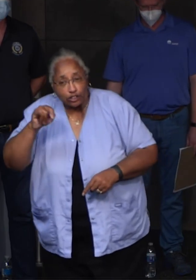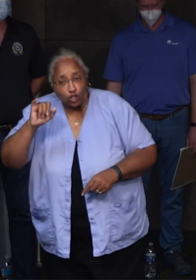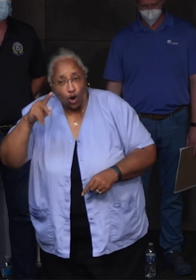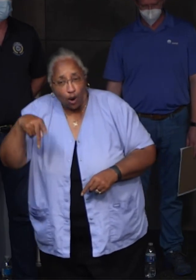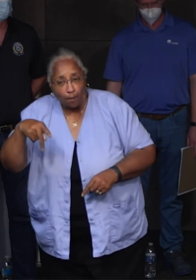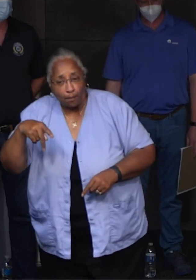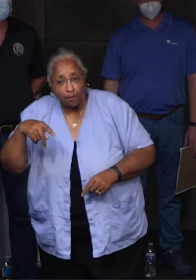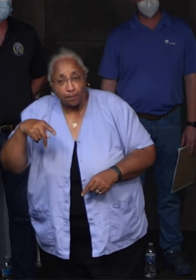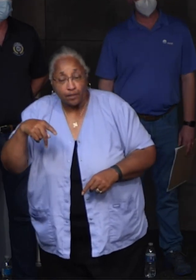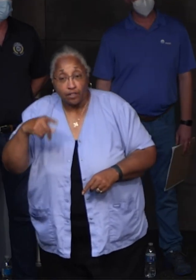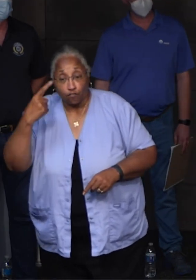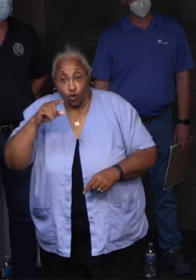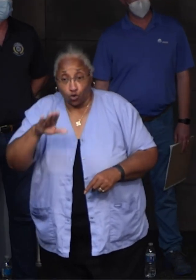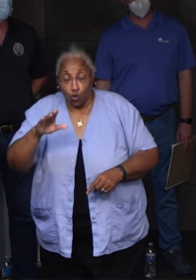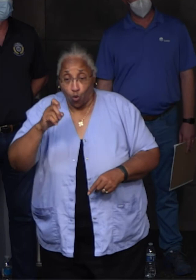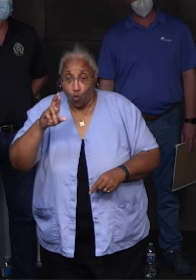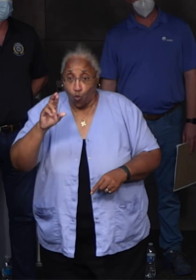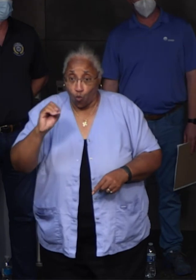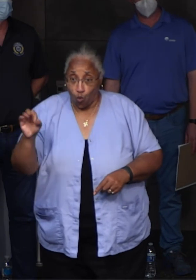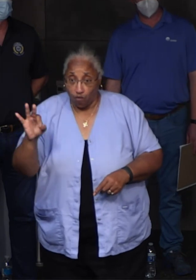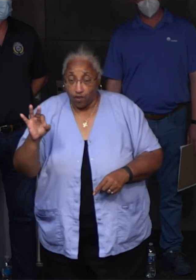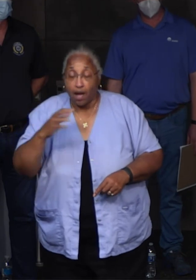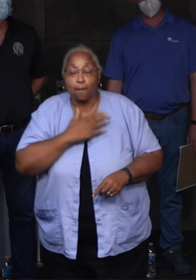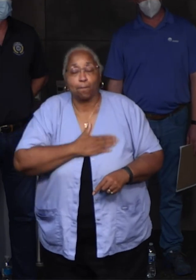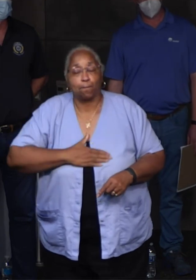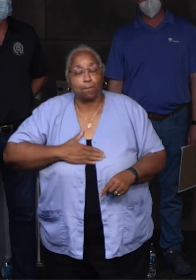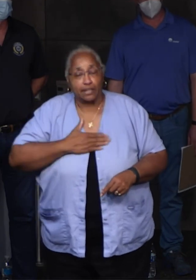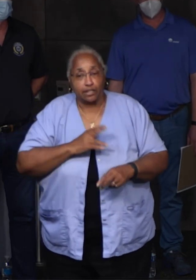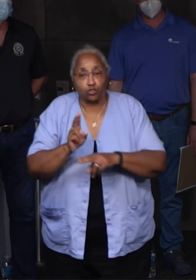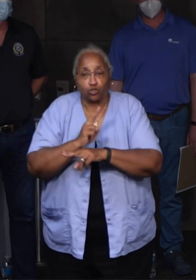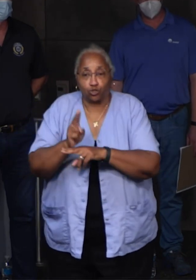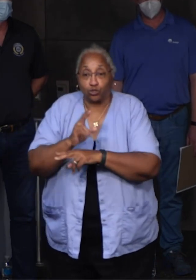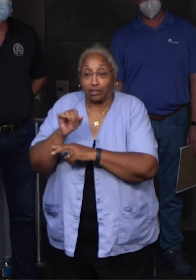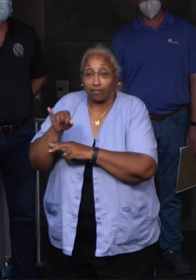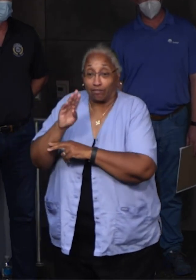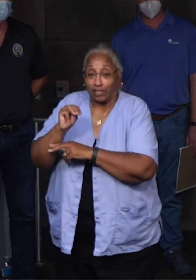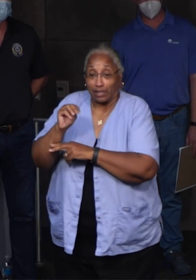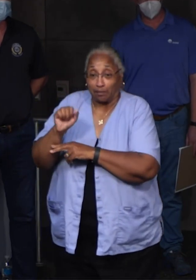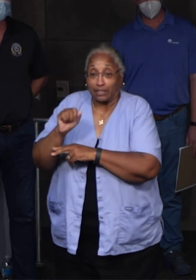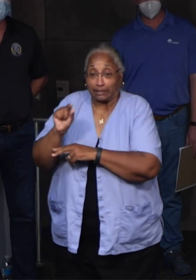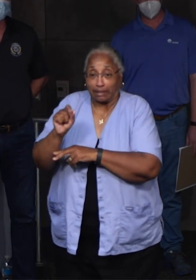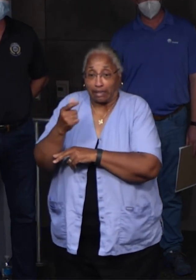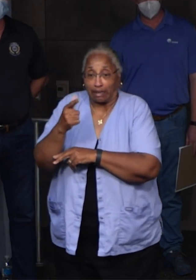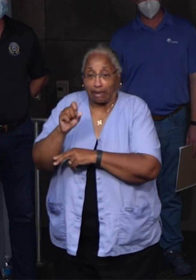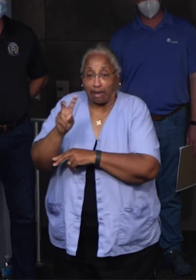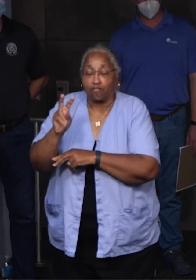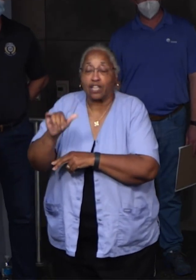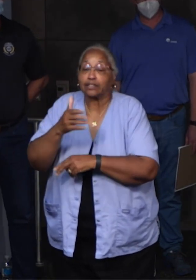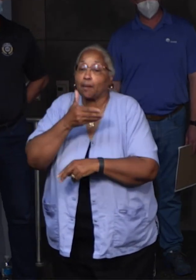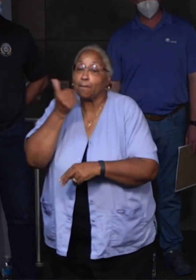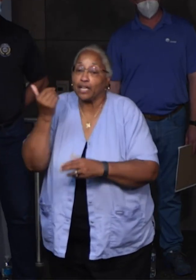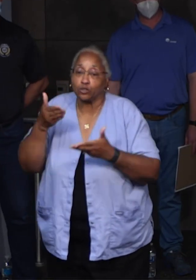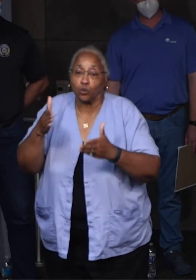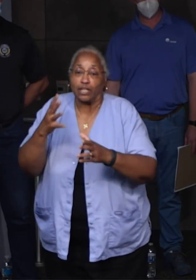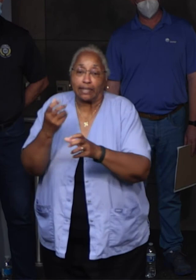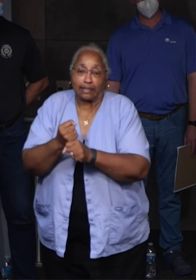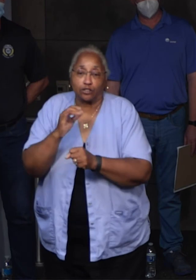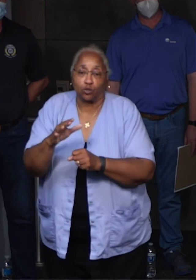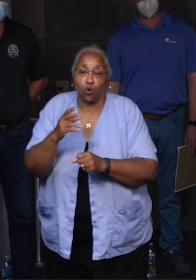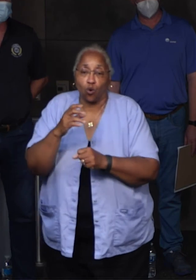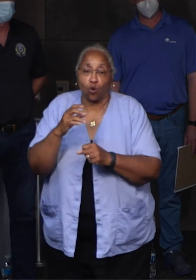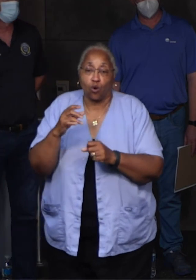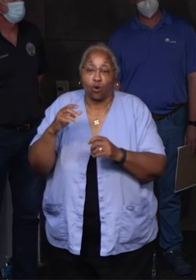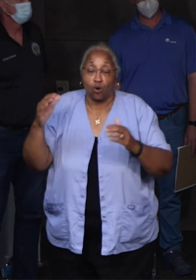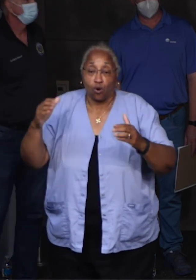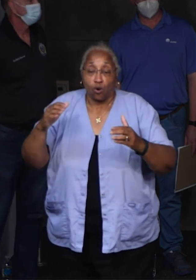their roof tarp, please go to that process. That is far and away the best avenue to get your roof protected. I